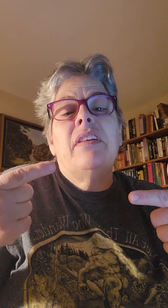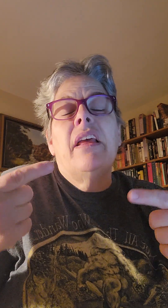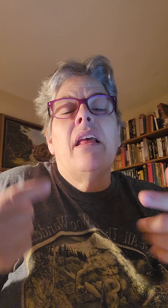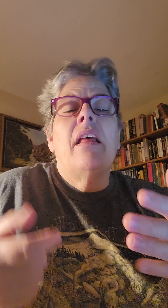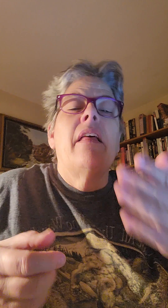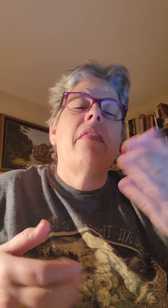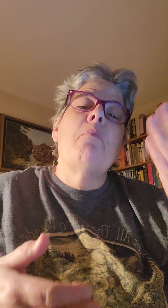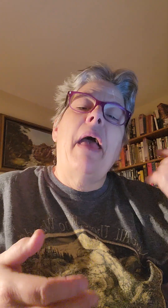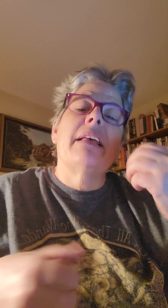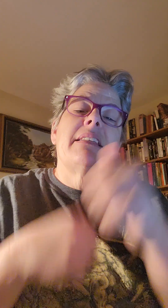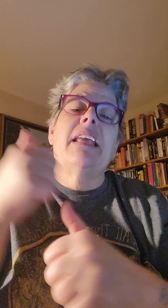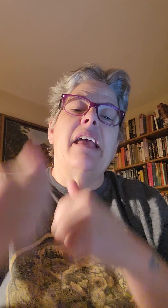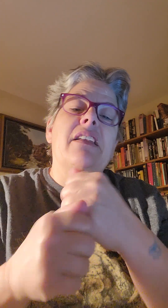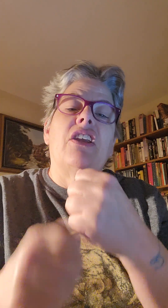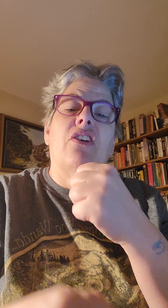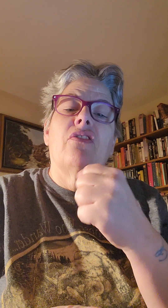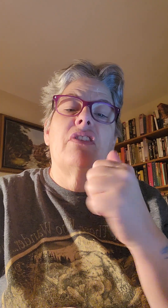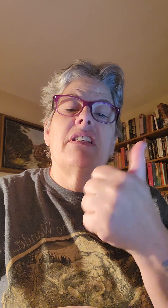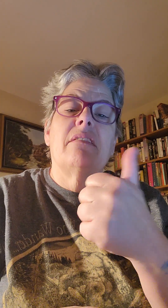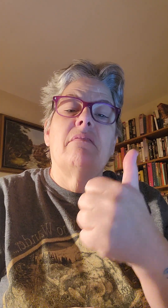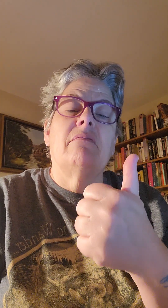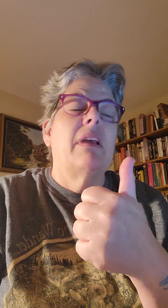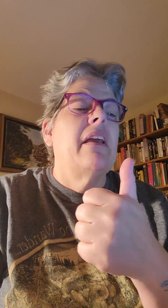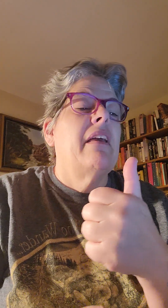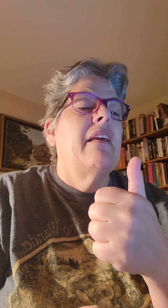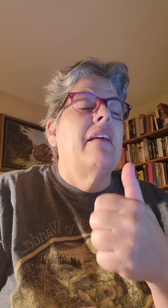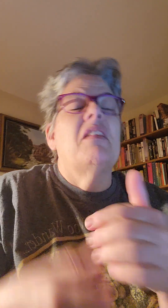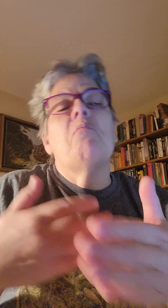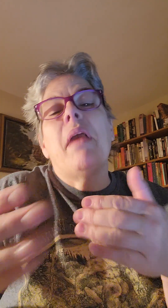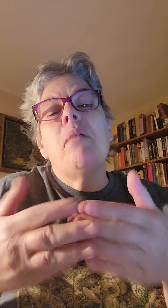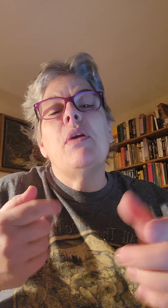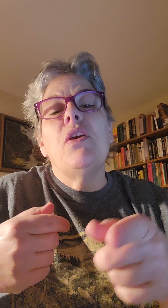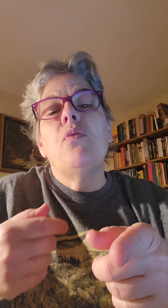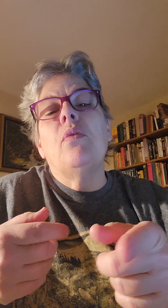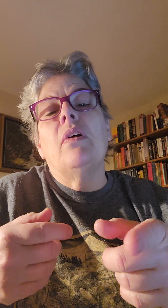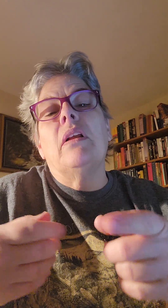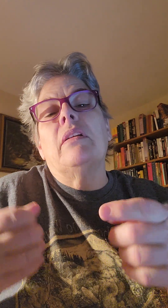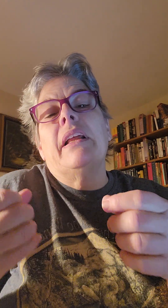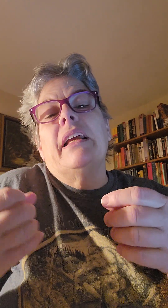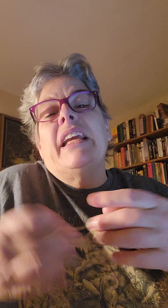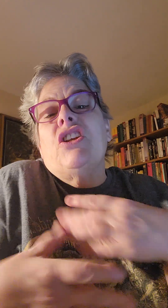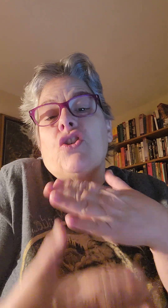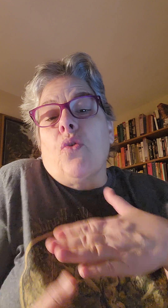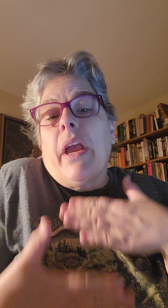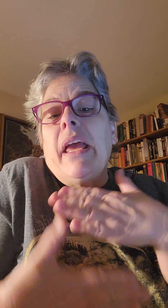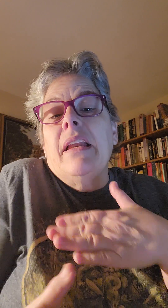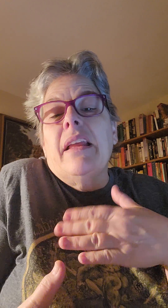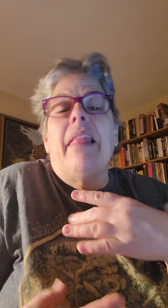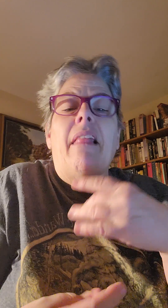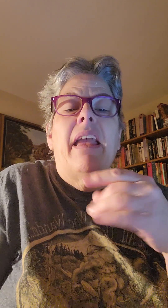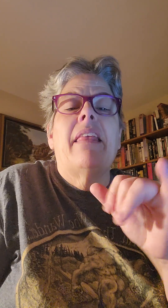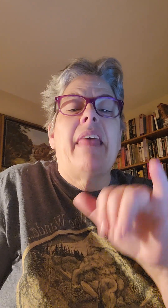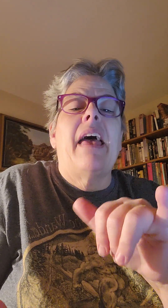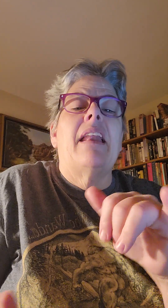the past 10 years, maybe you will enjoy it and like that